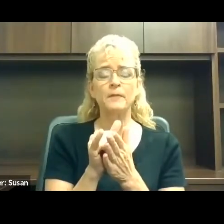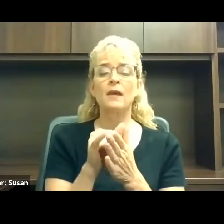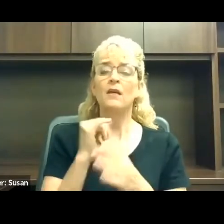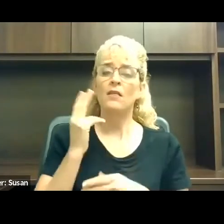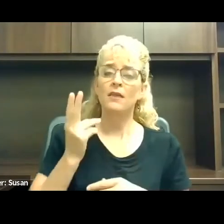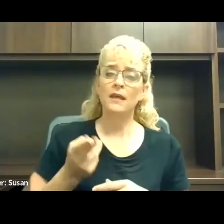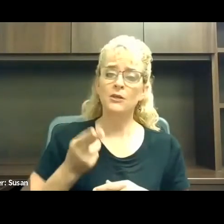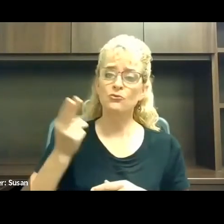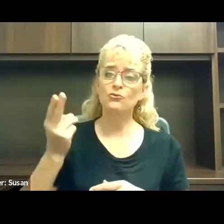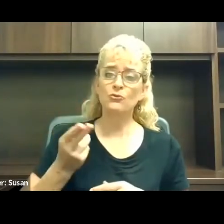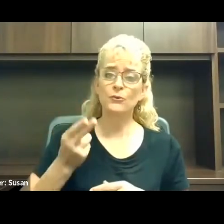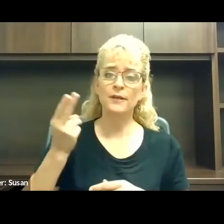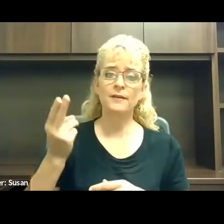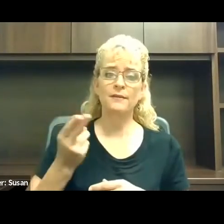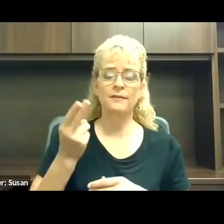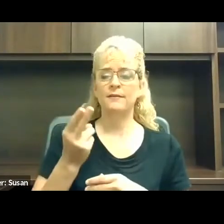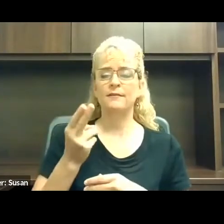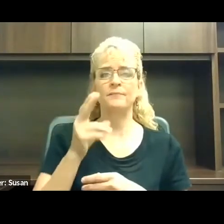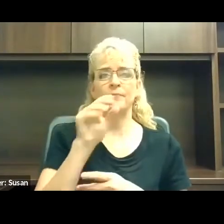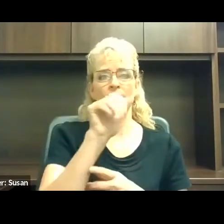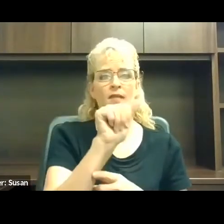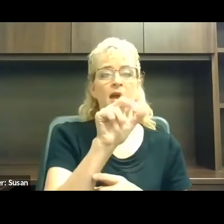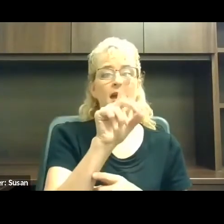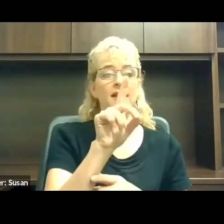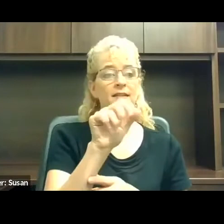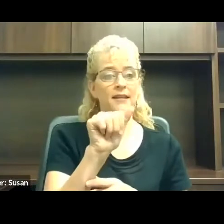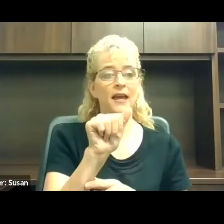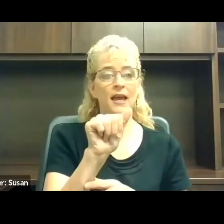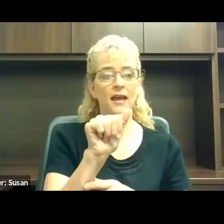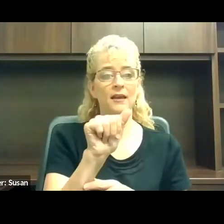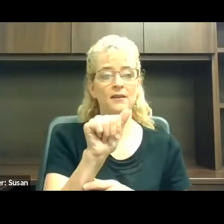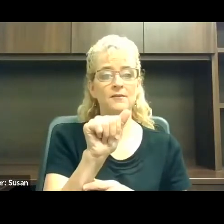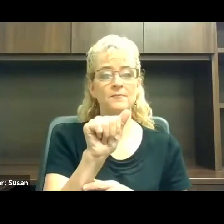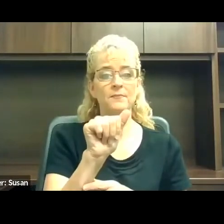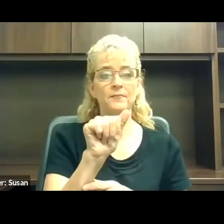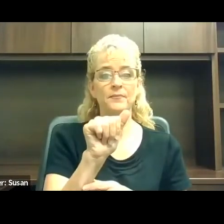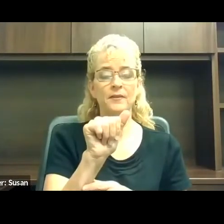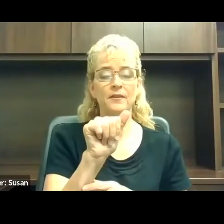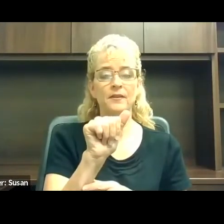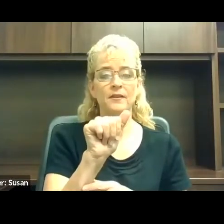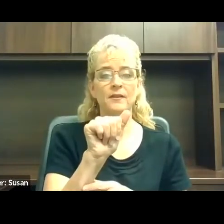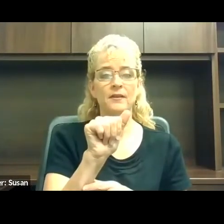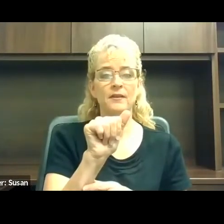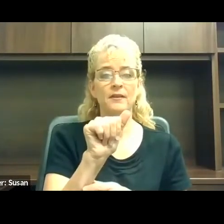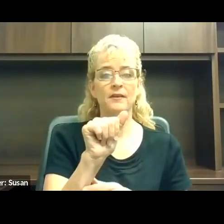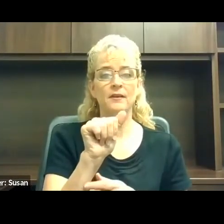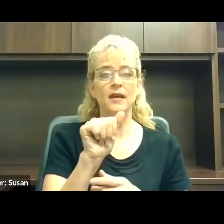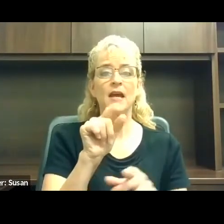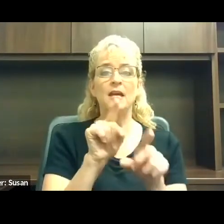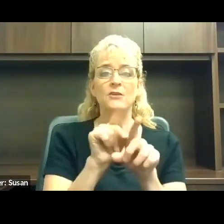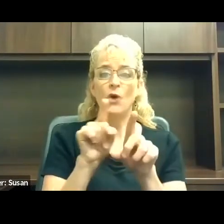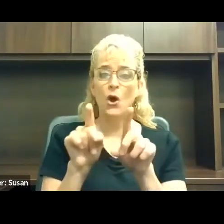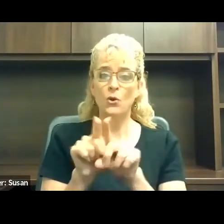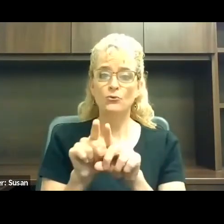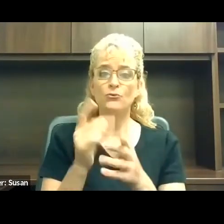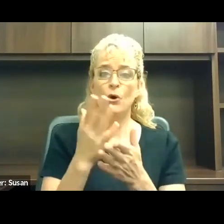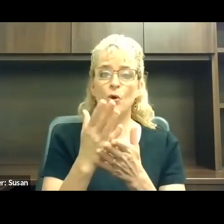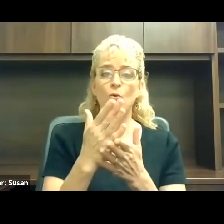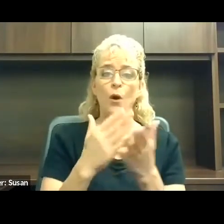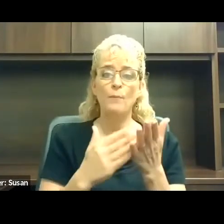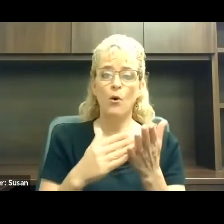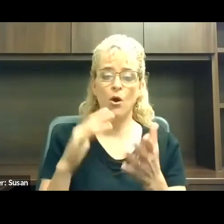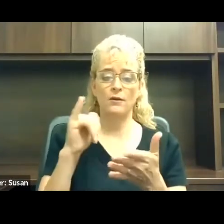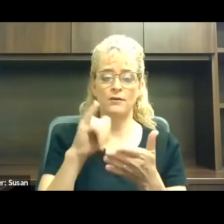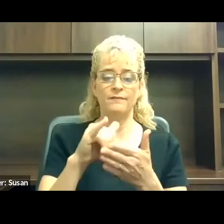of the ADA is also part of the future of the